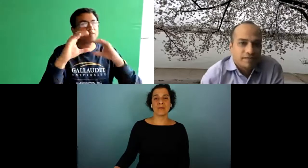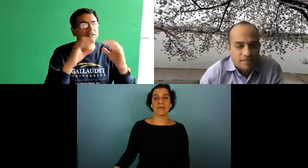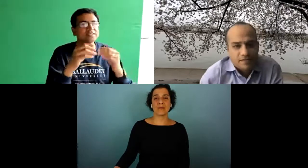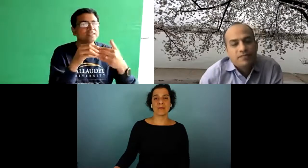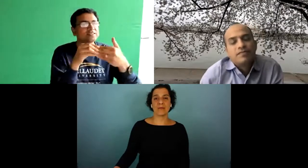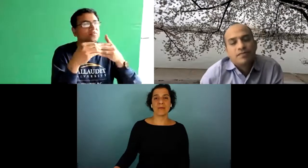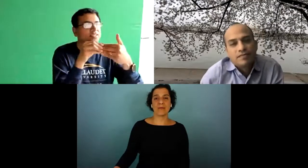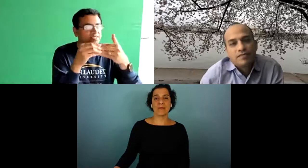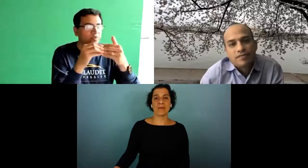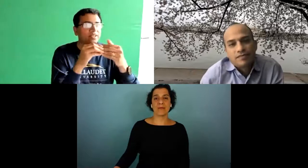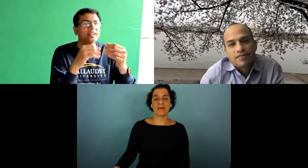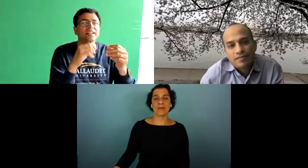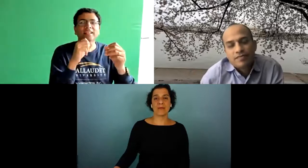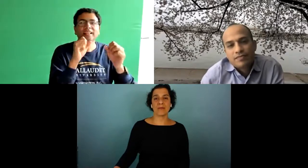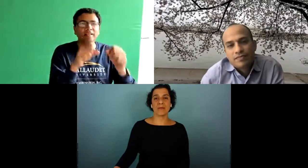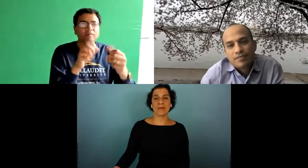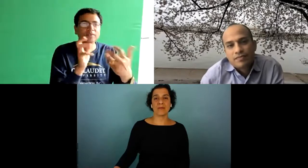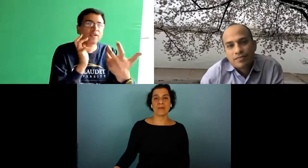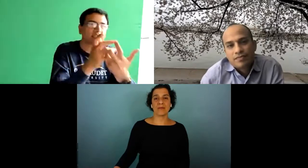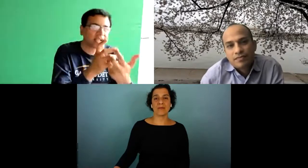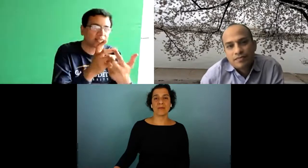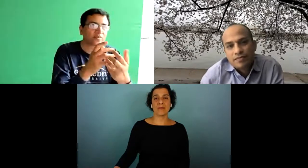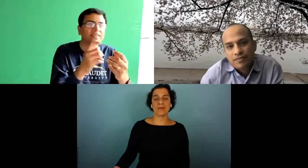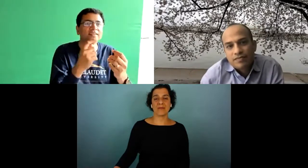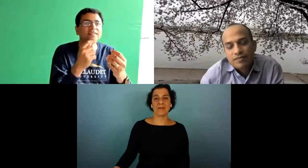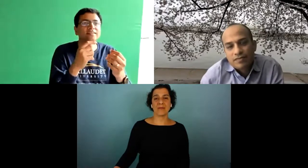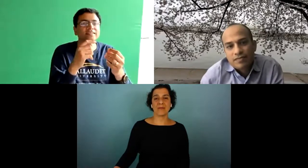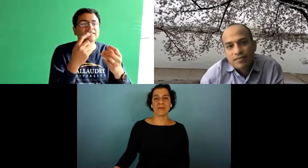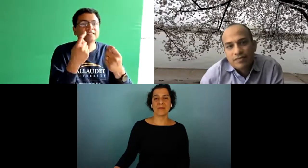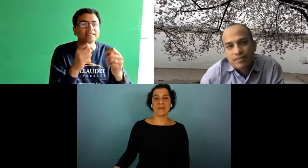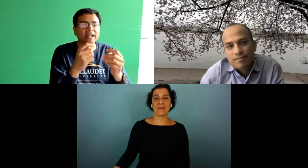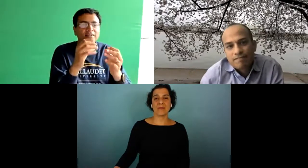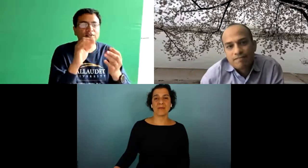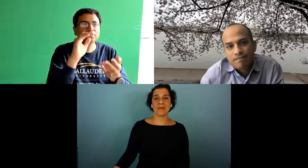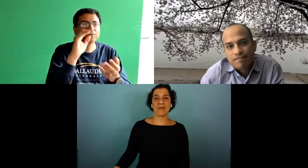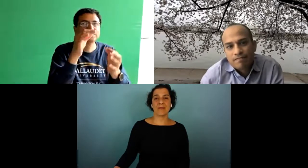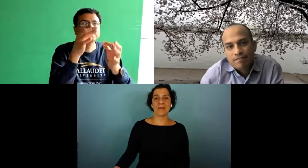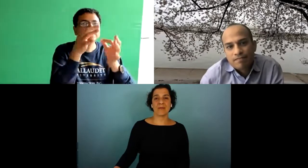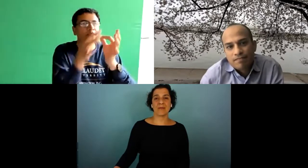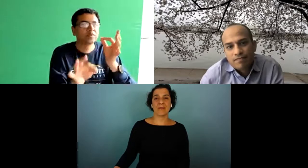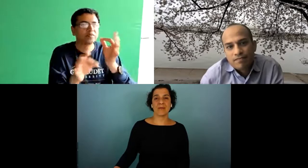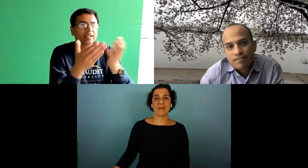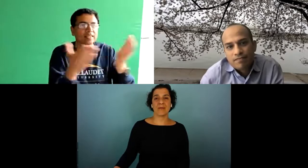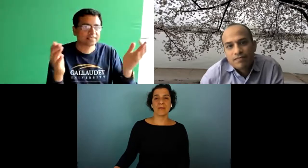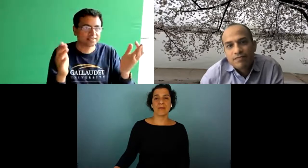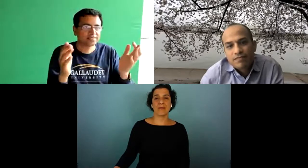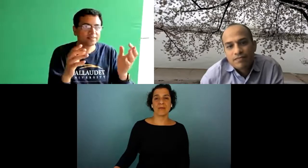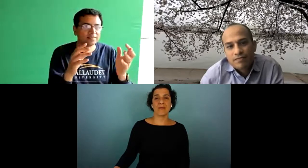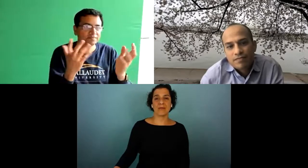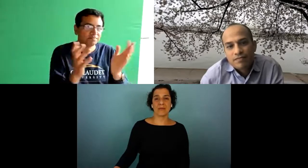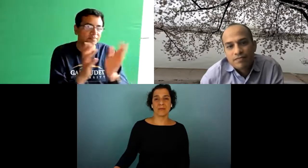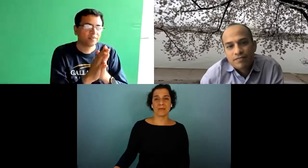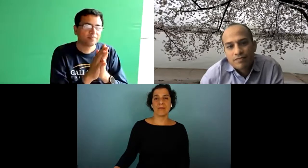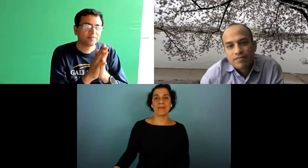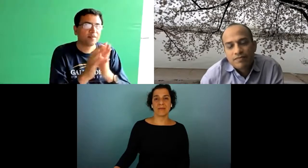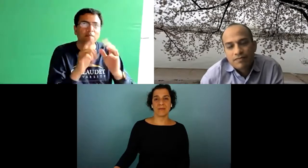pointing to you don't know where a person is looking if you're a viewer and you see someone looking and pointing somewhere the looking